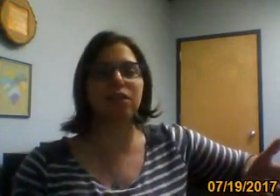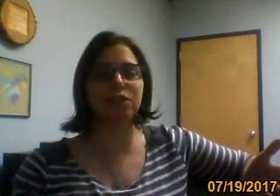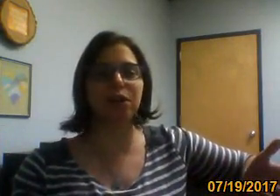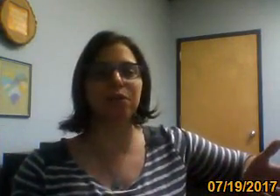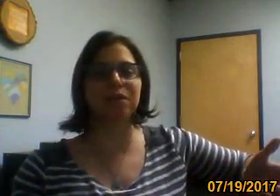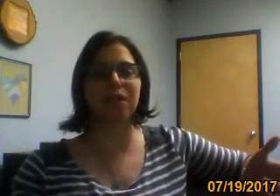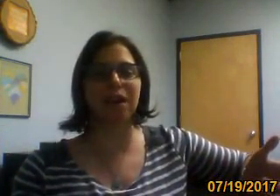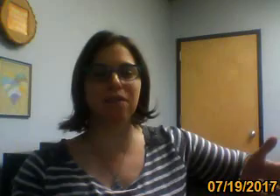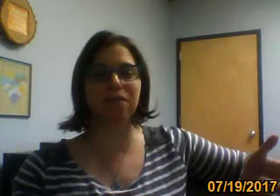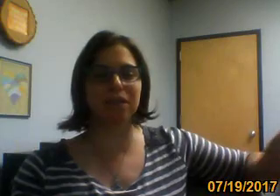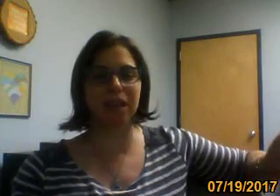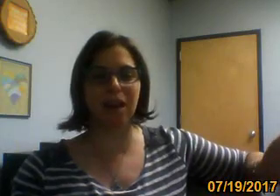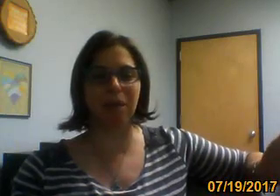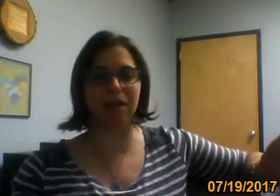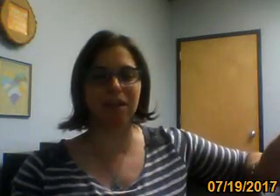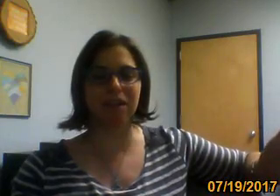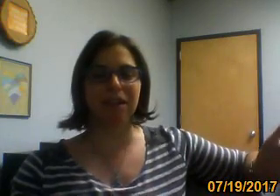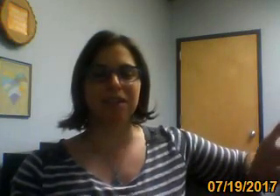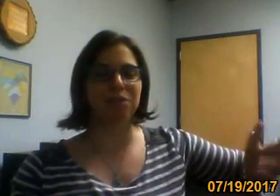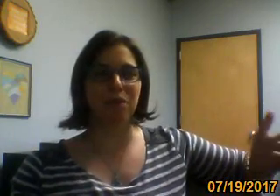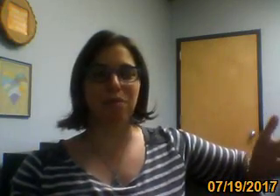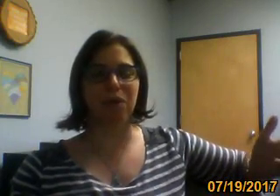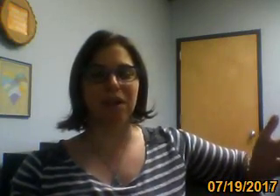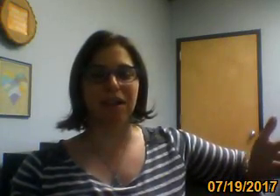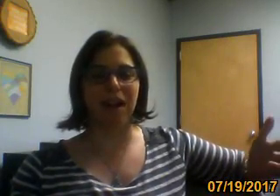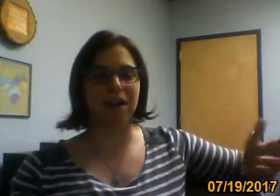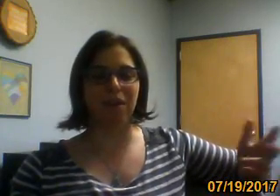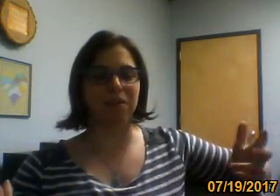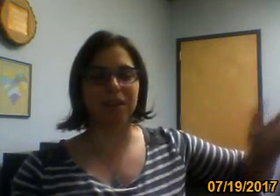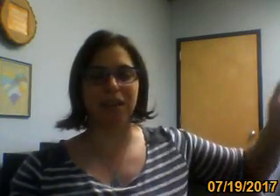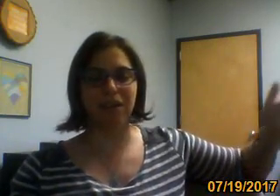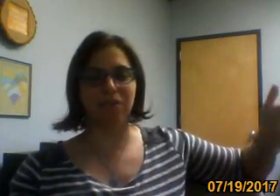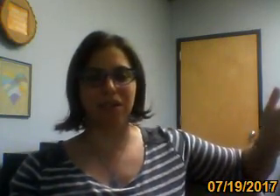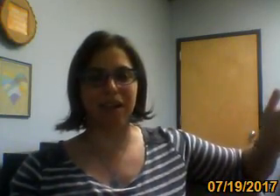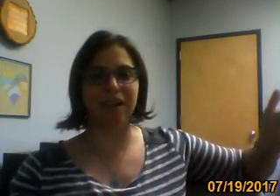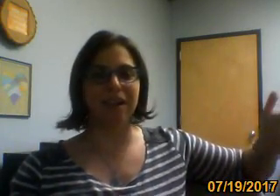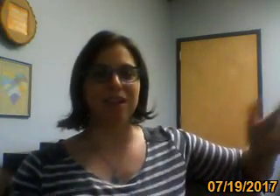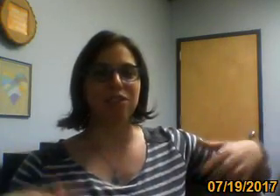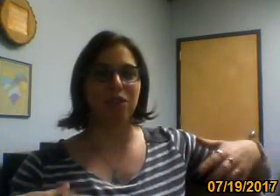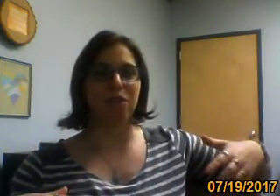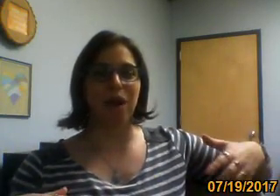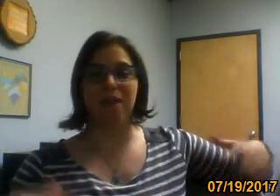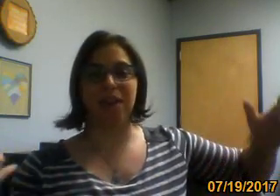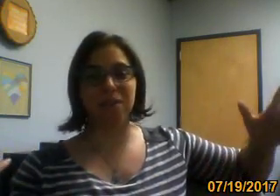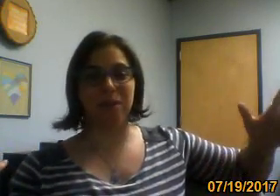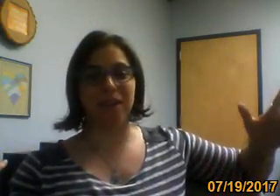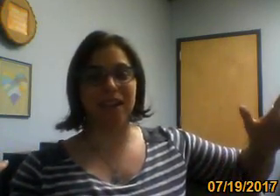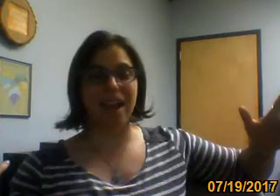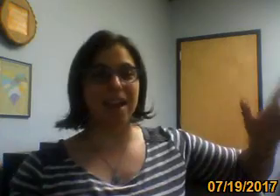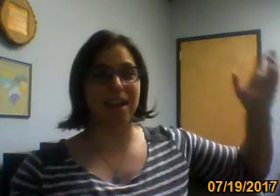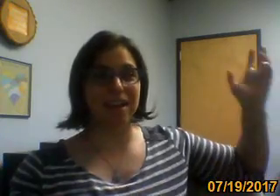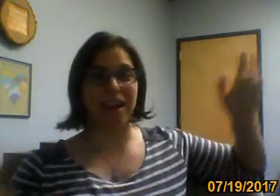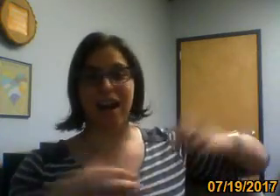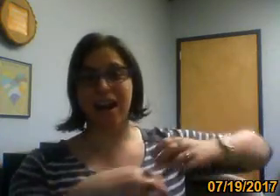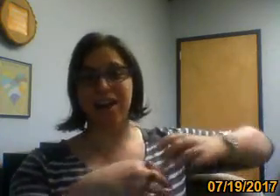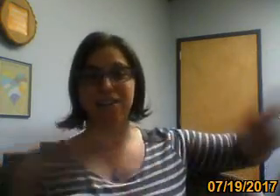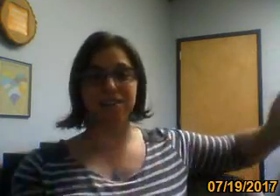like star Jones, I don't really care about her. She wrote a book. I don't really care for it. So I found the book and I